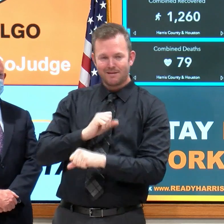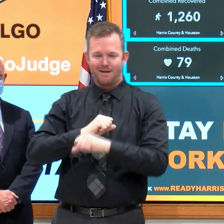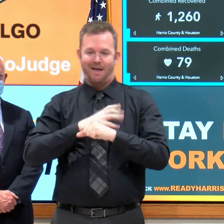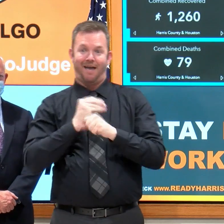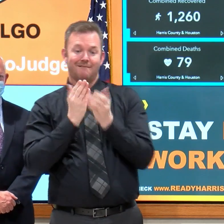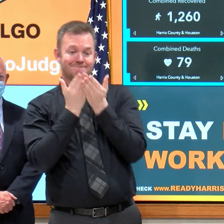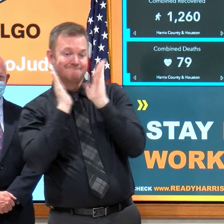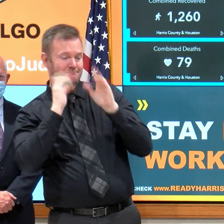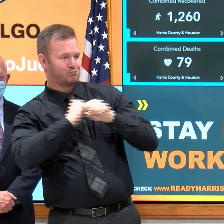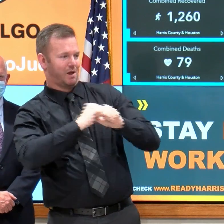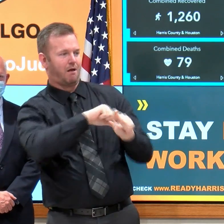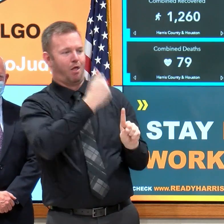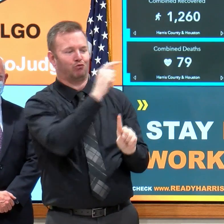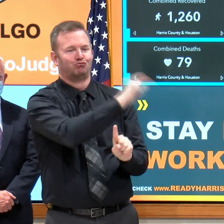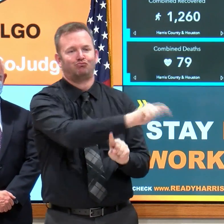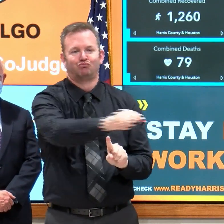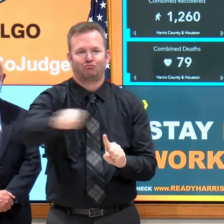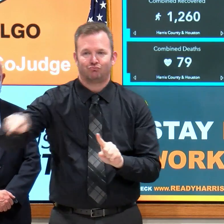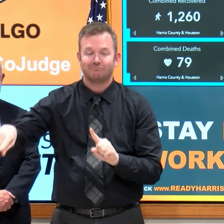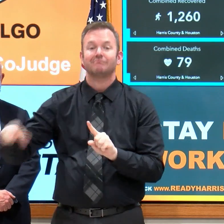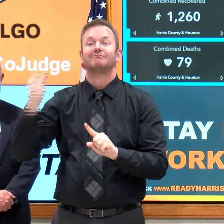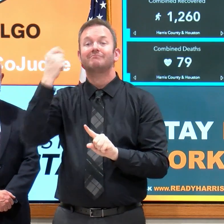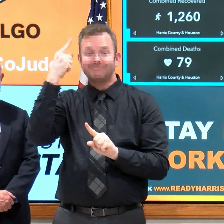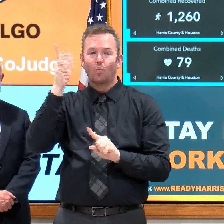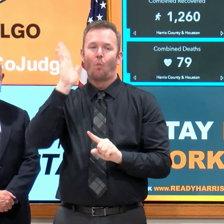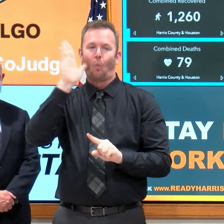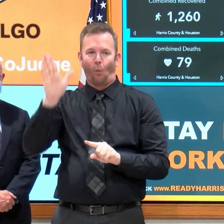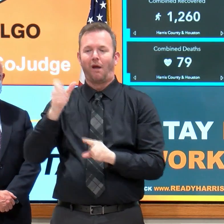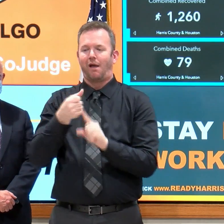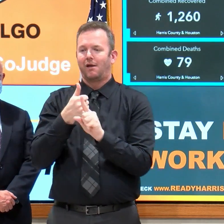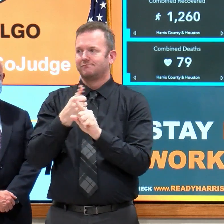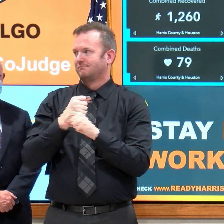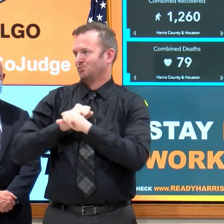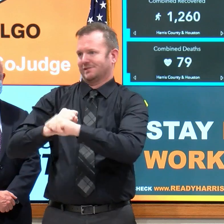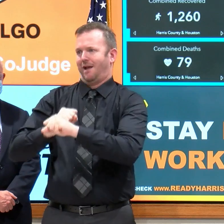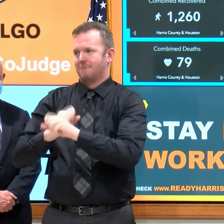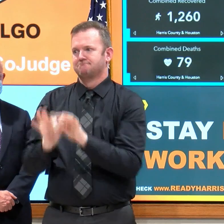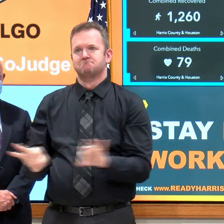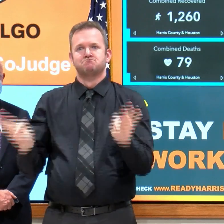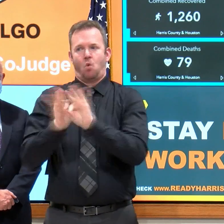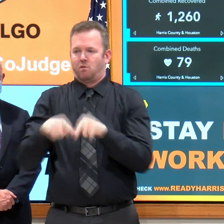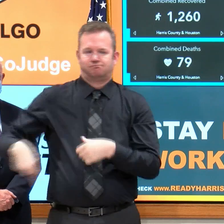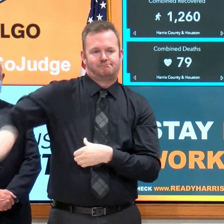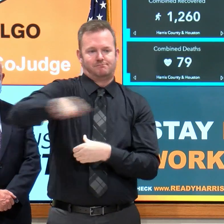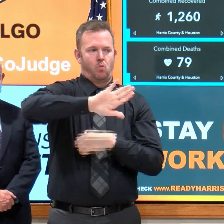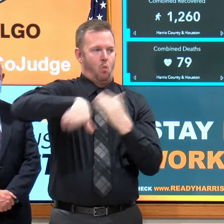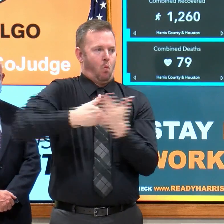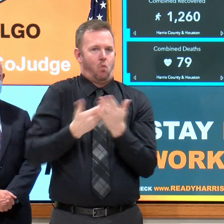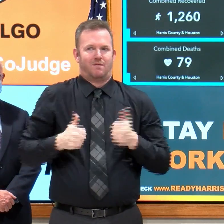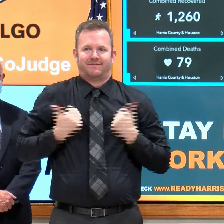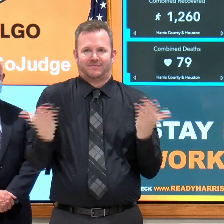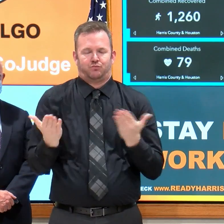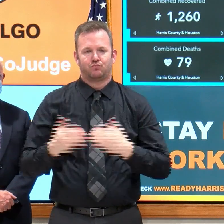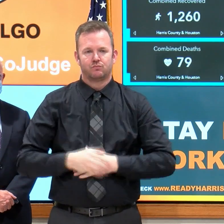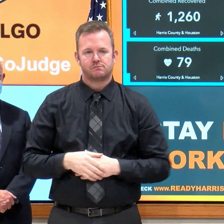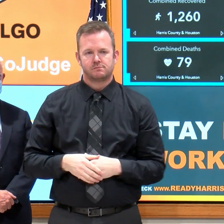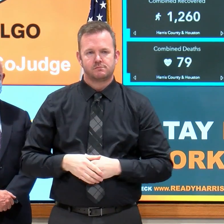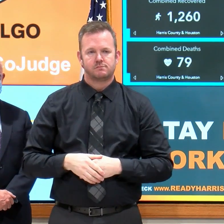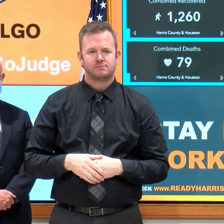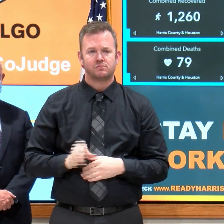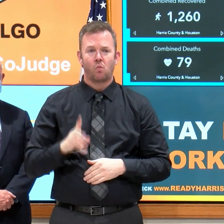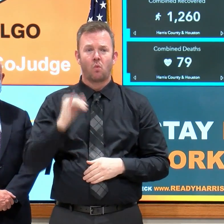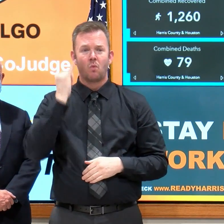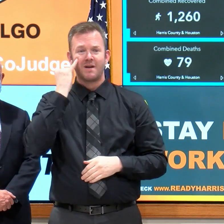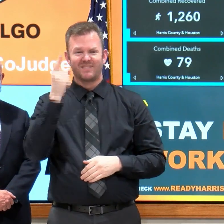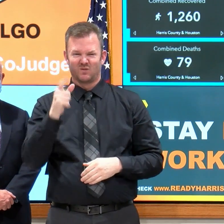carrier and can transmit the virus. You can be asymptomatic, feeling great, feeling fine, but it doesn't mean that